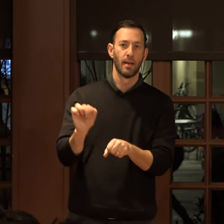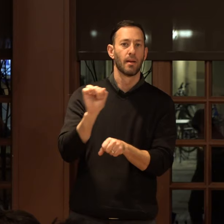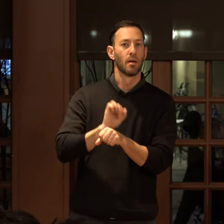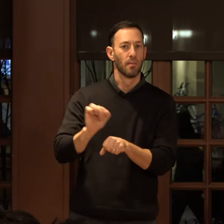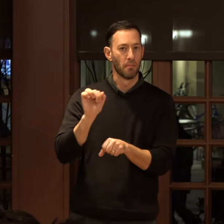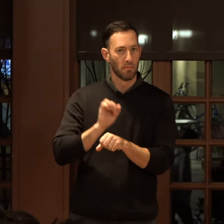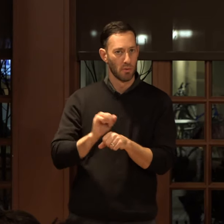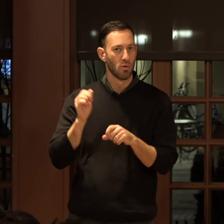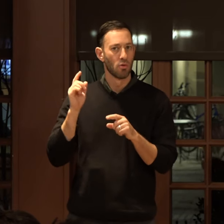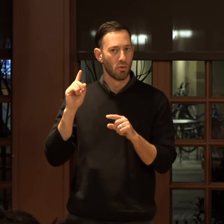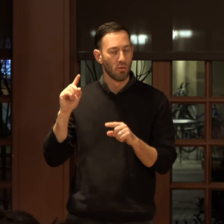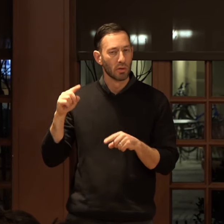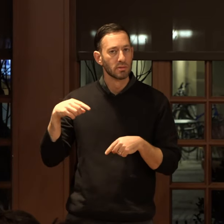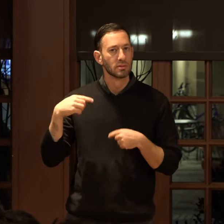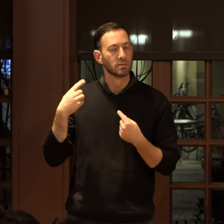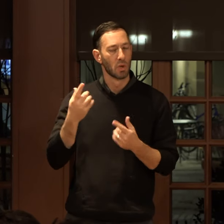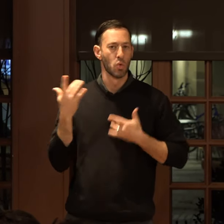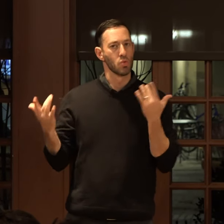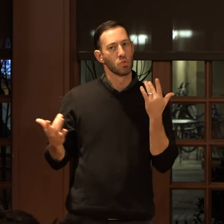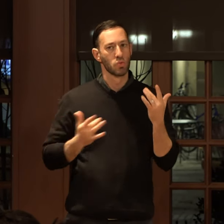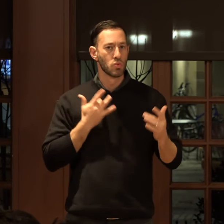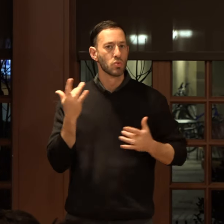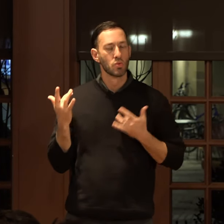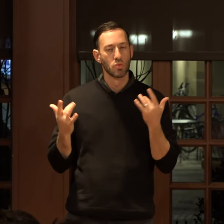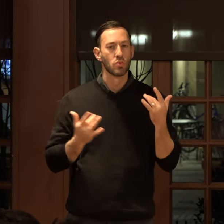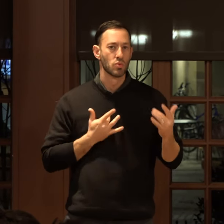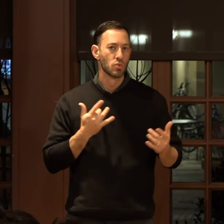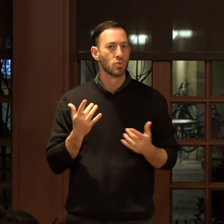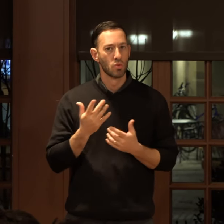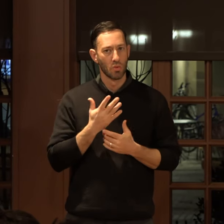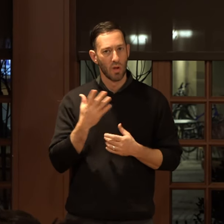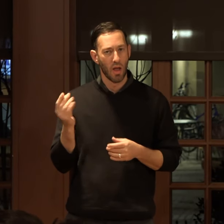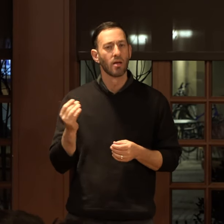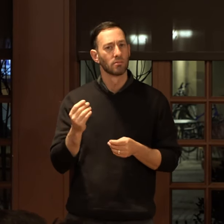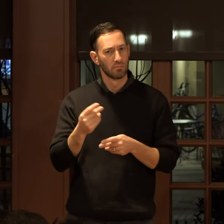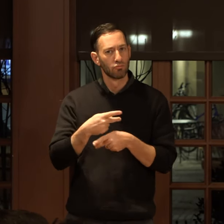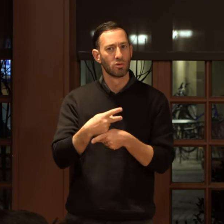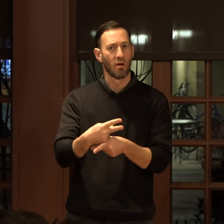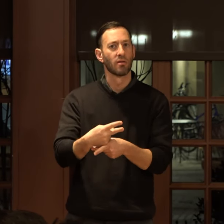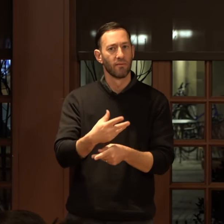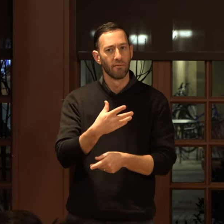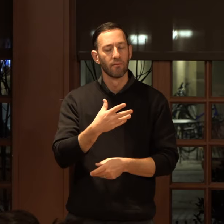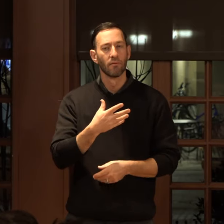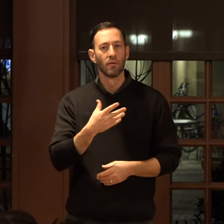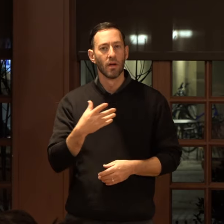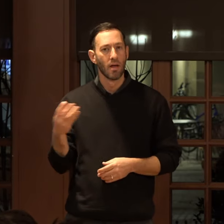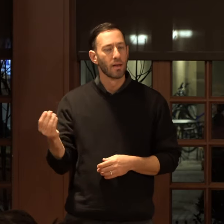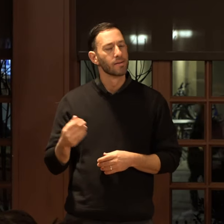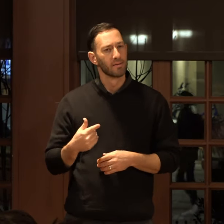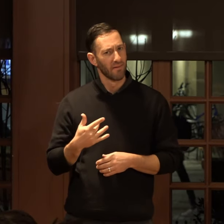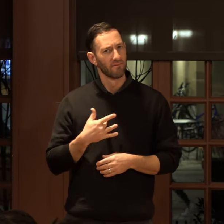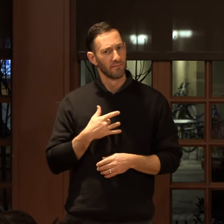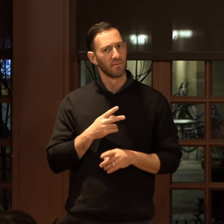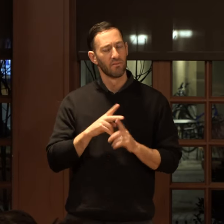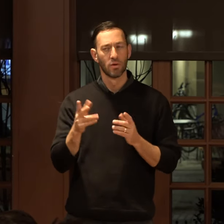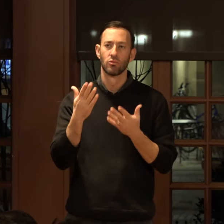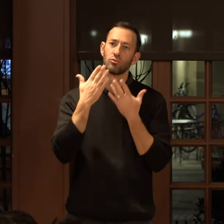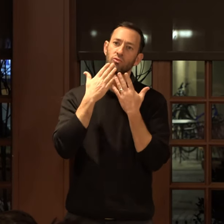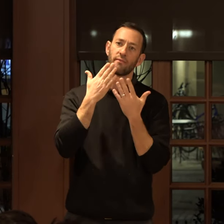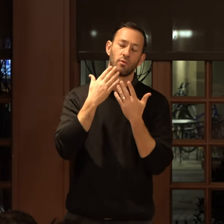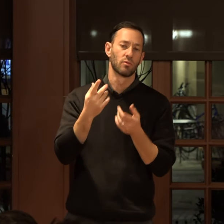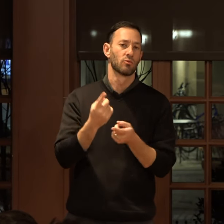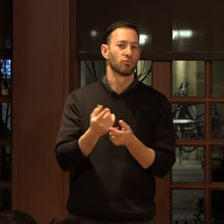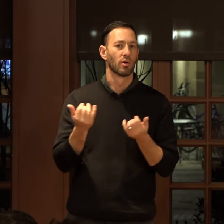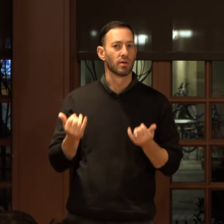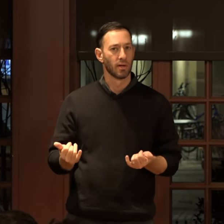exciting and fruitful and I just feel very, very grateful at this